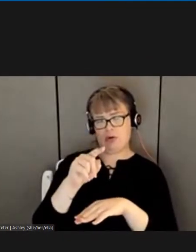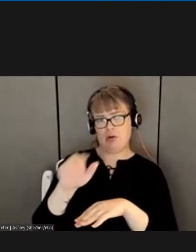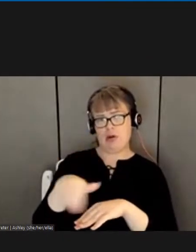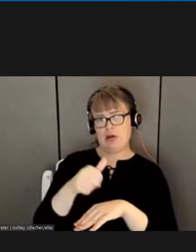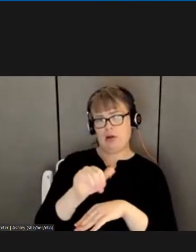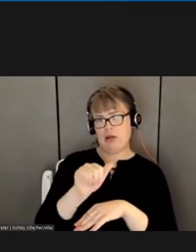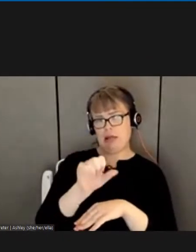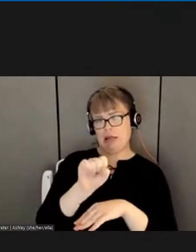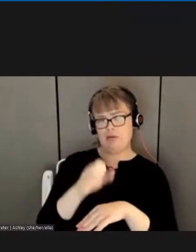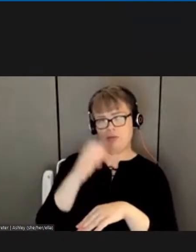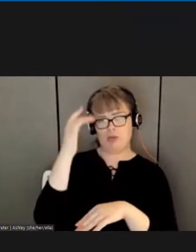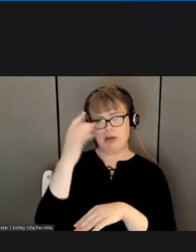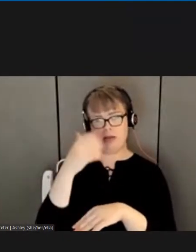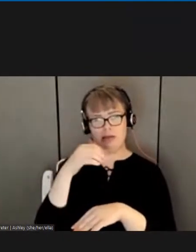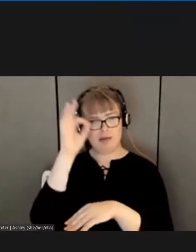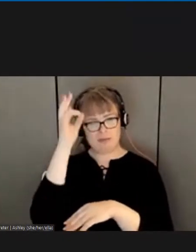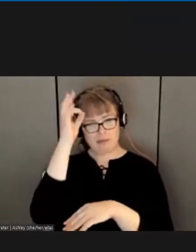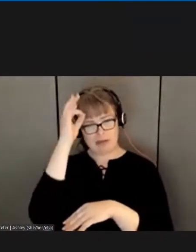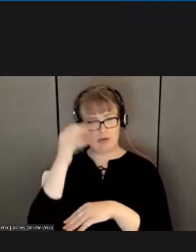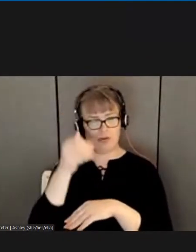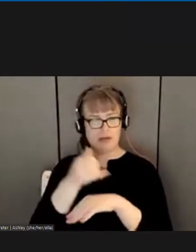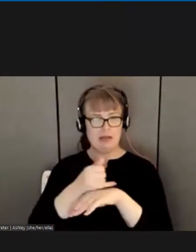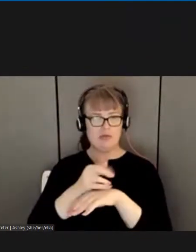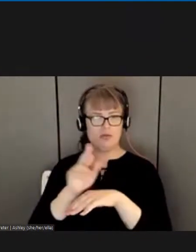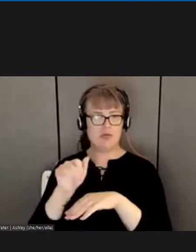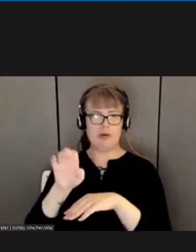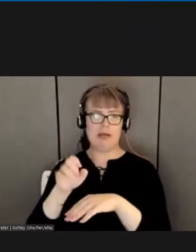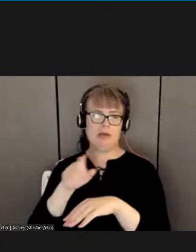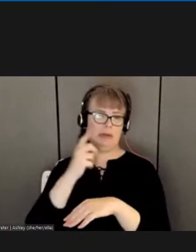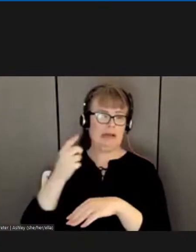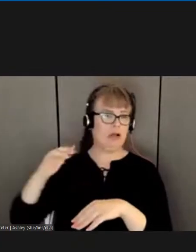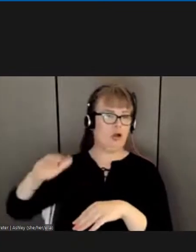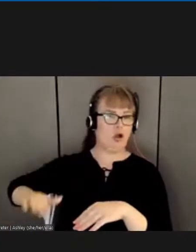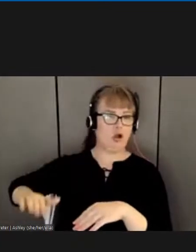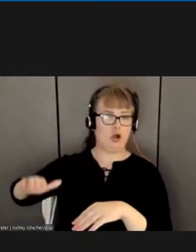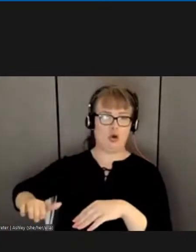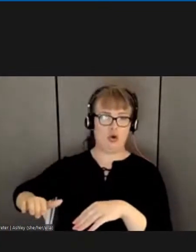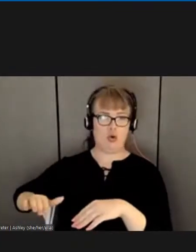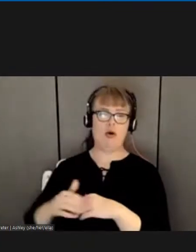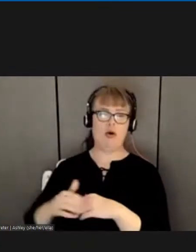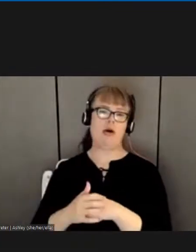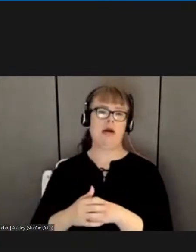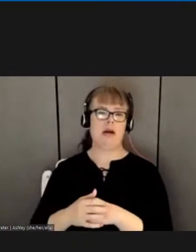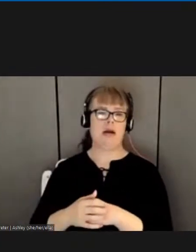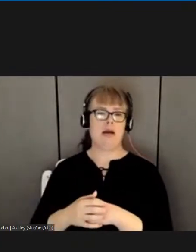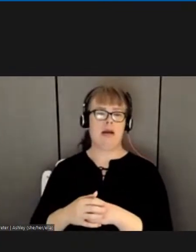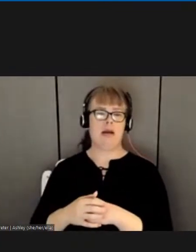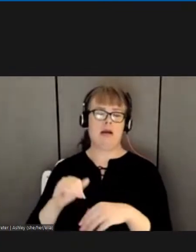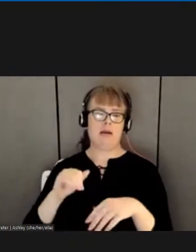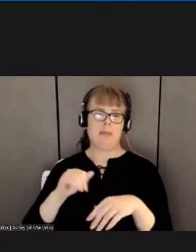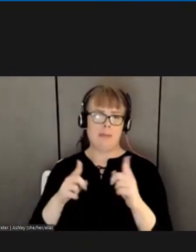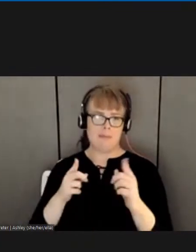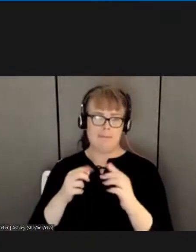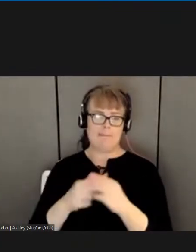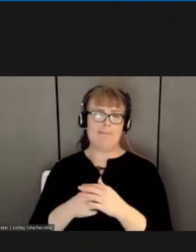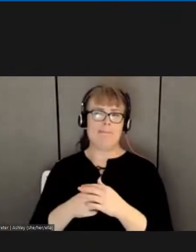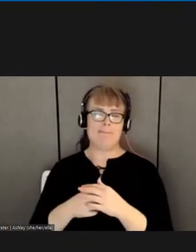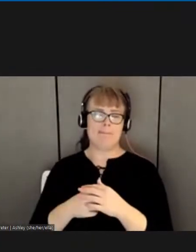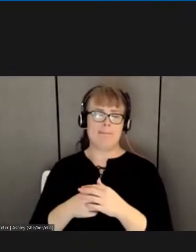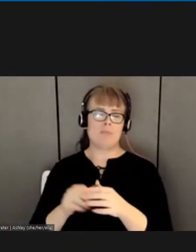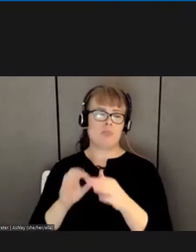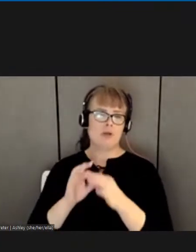is and the T bills are is very low. But probably put a little bit more teeth in the fact of compliance